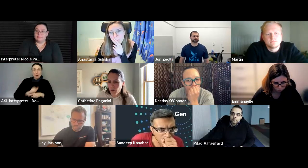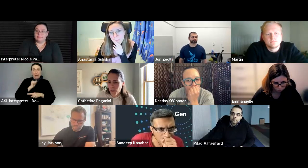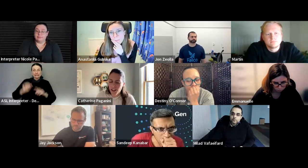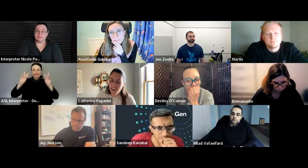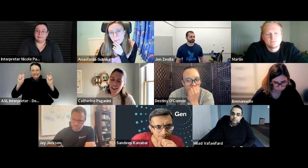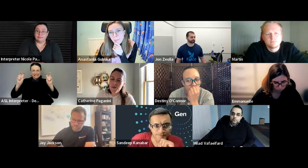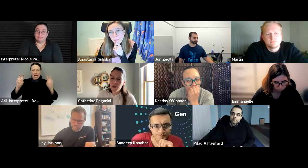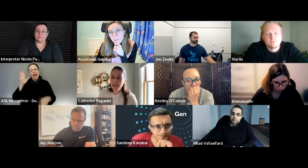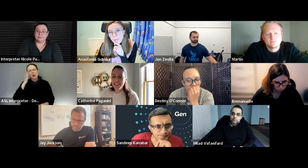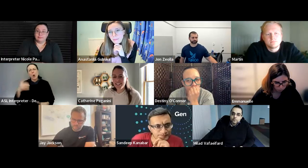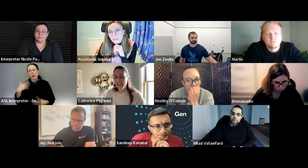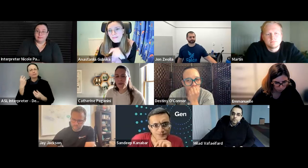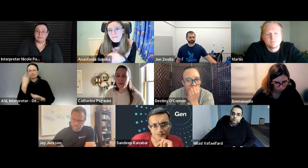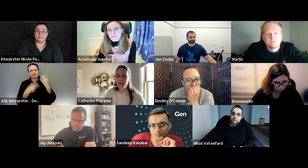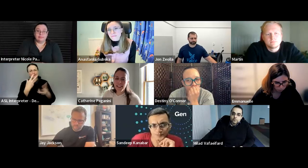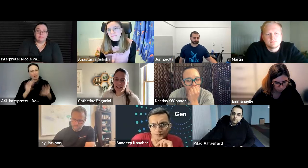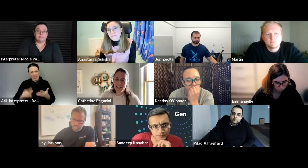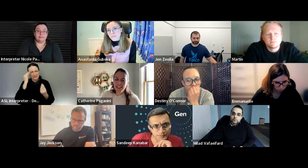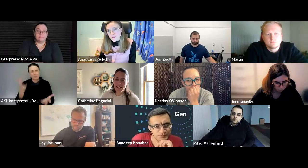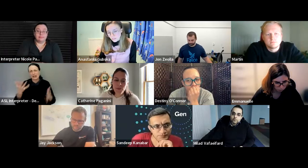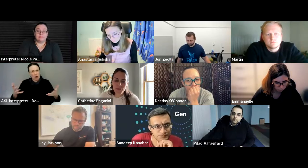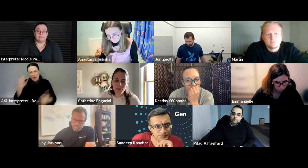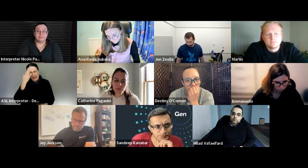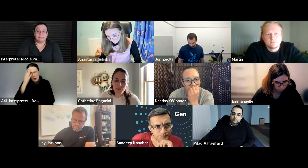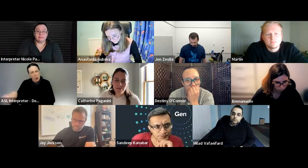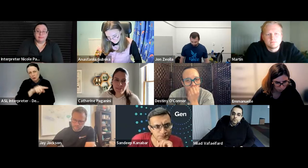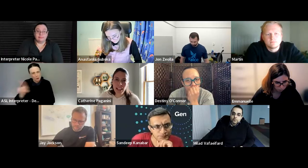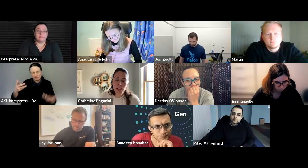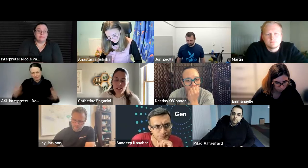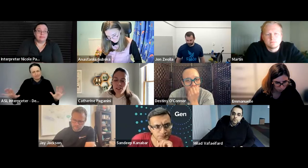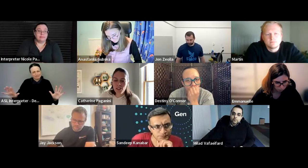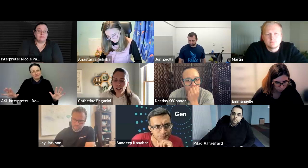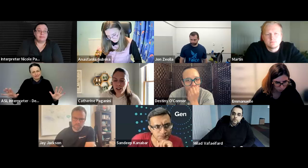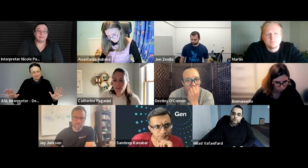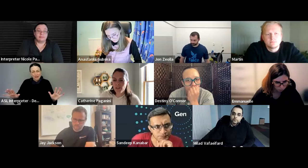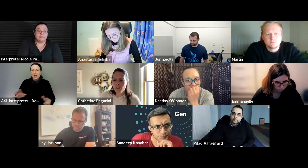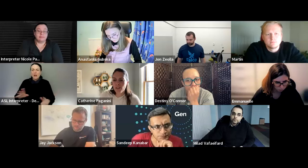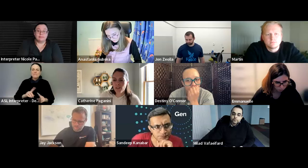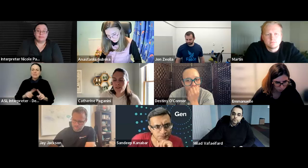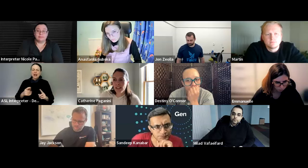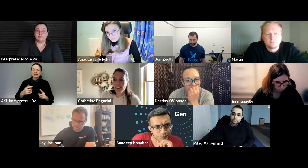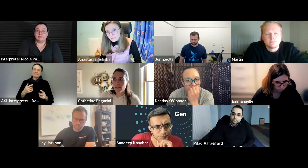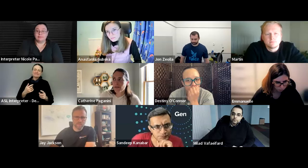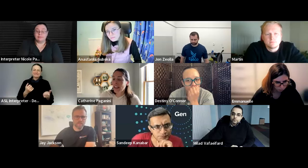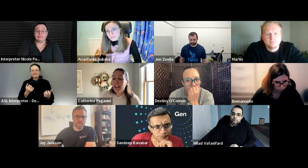provided all that information right but um um um yeah i mean there is a lot of